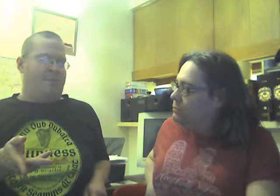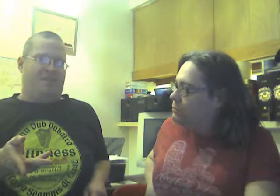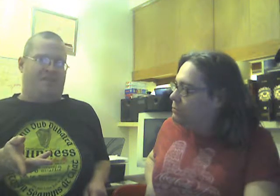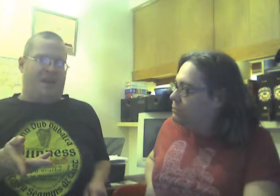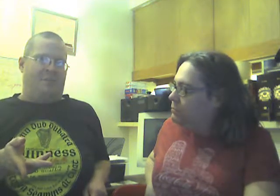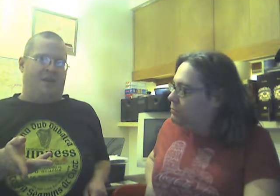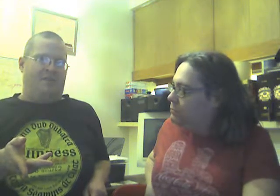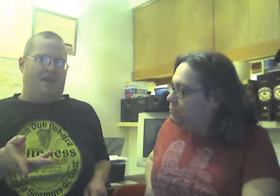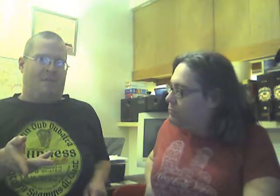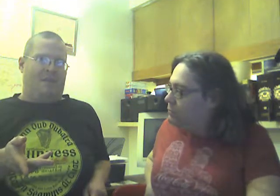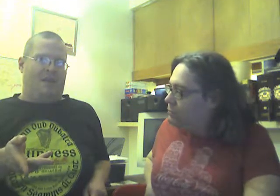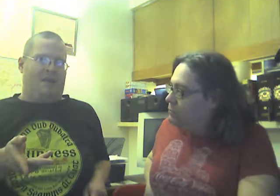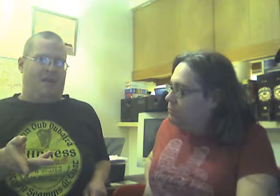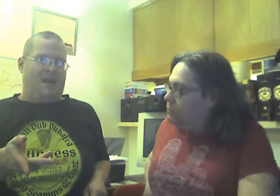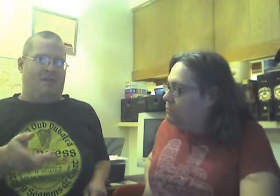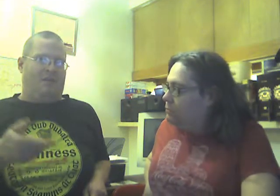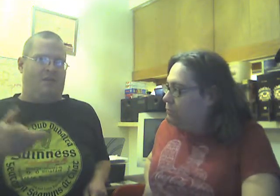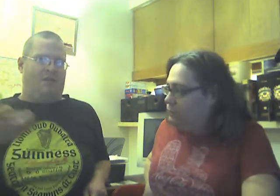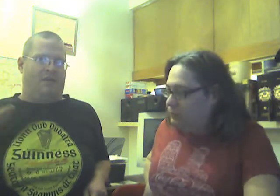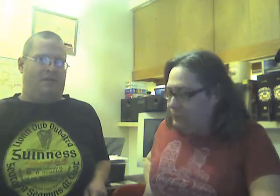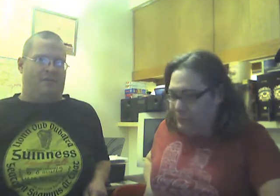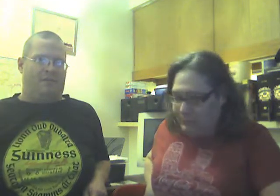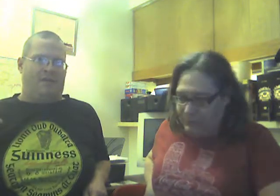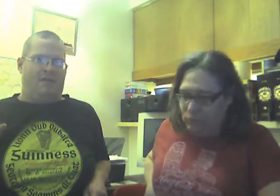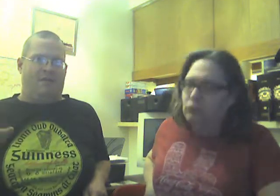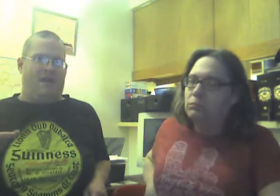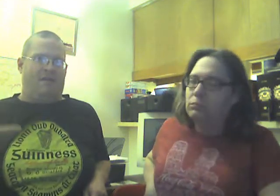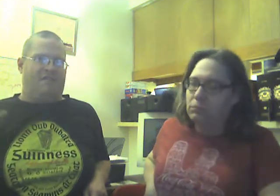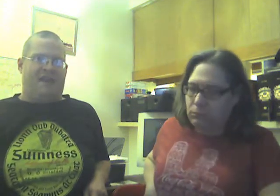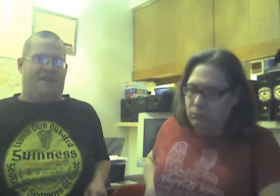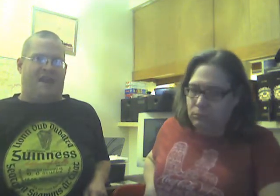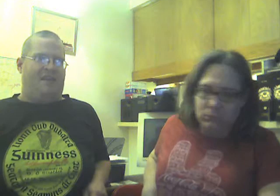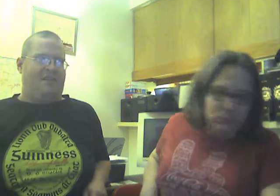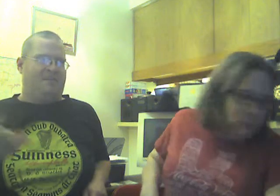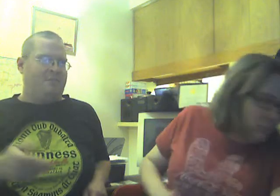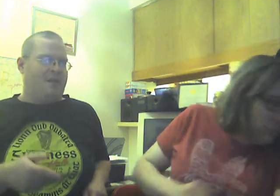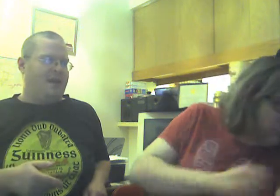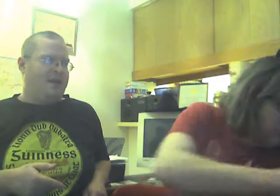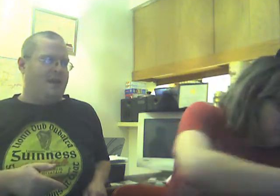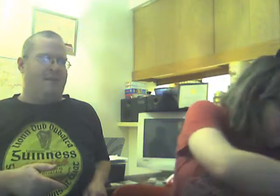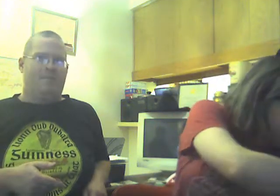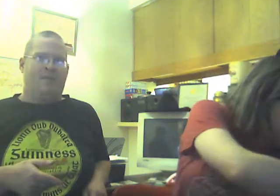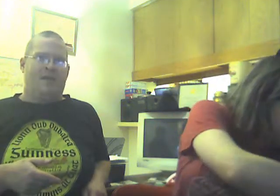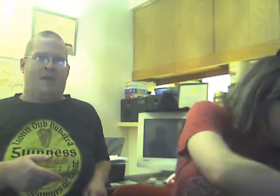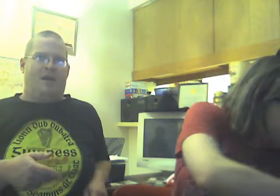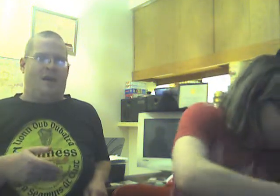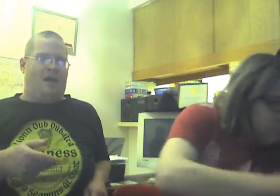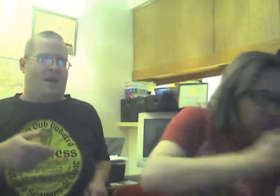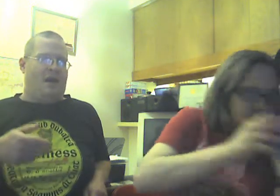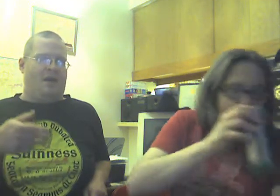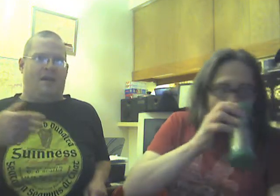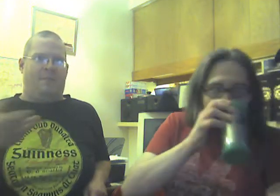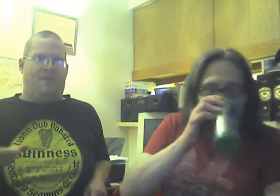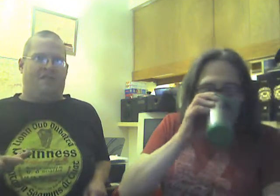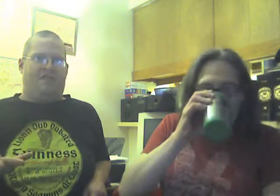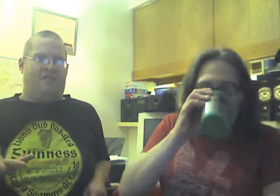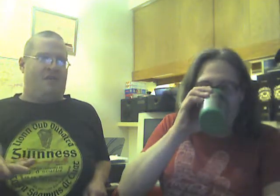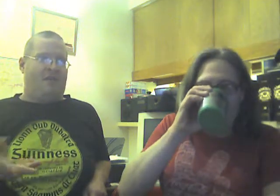remember his name. He was on American Idol or America's Got Talent or something like that, and he produced a song